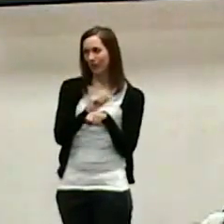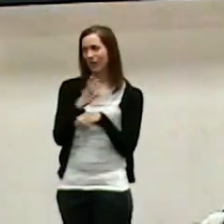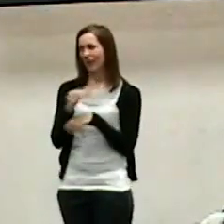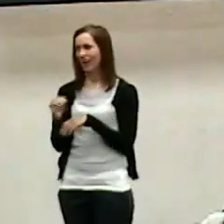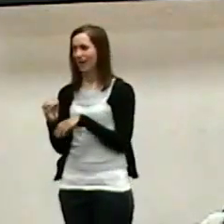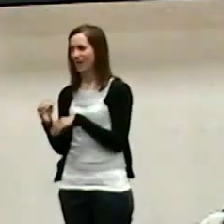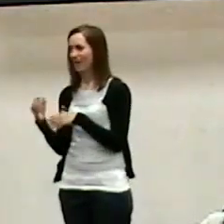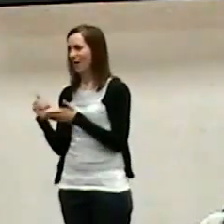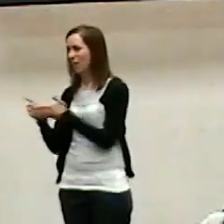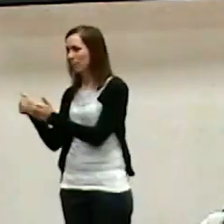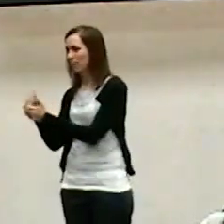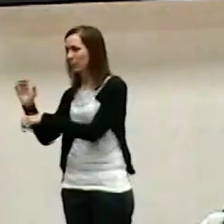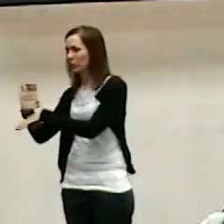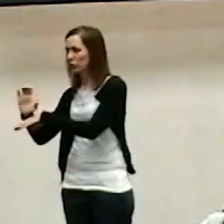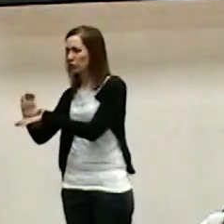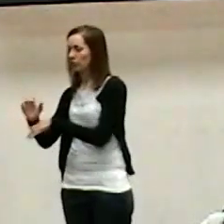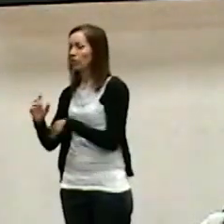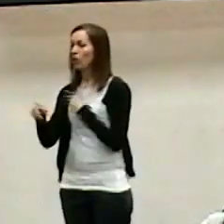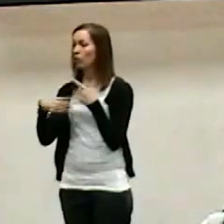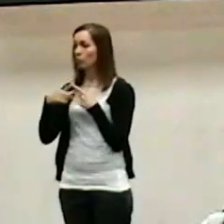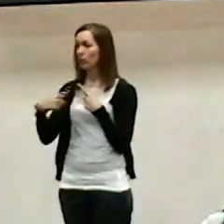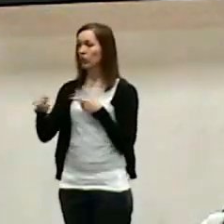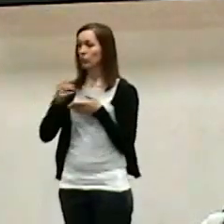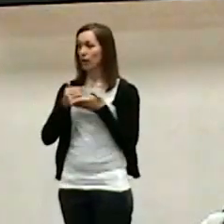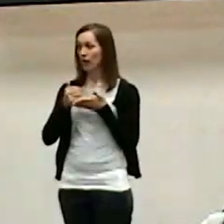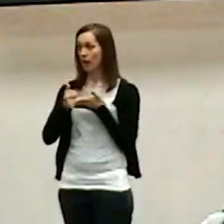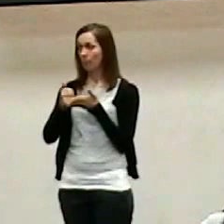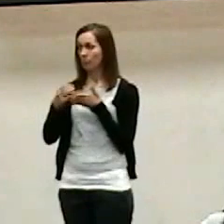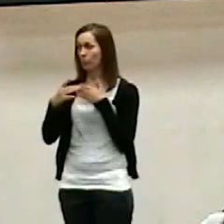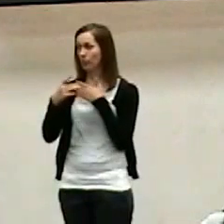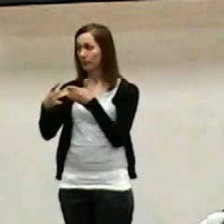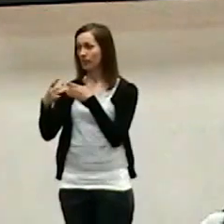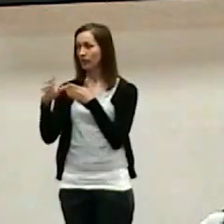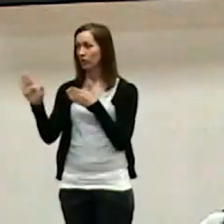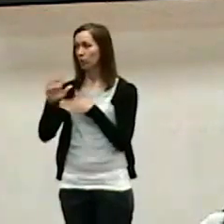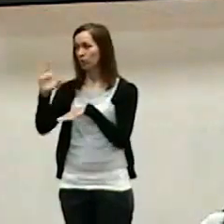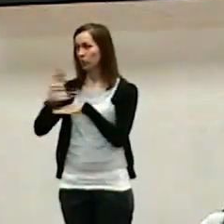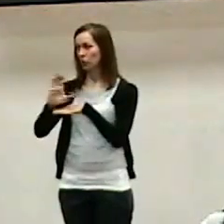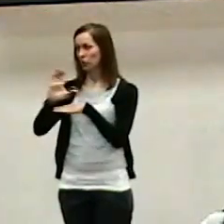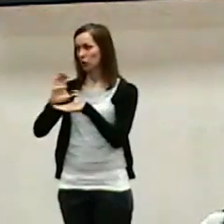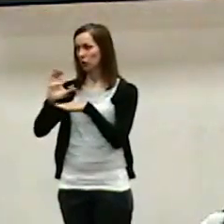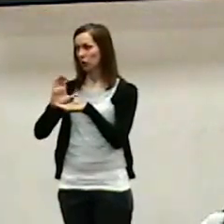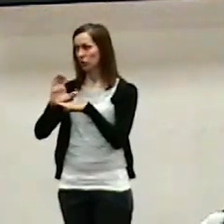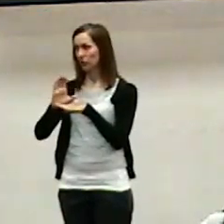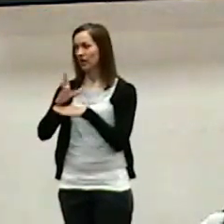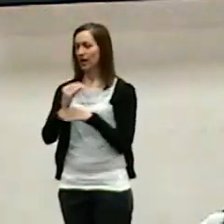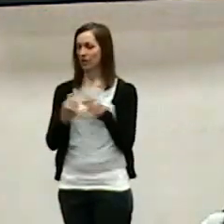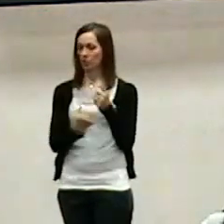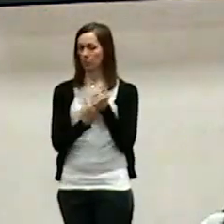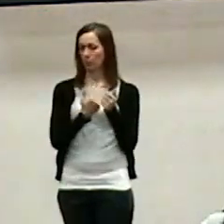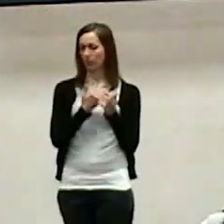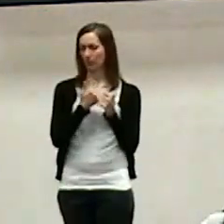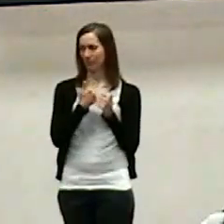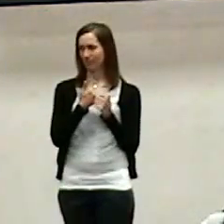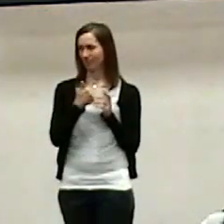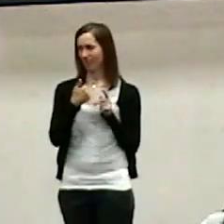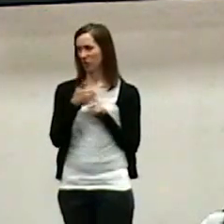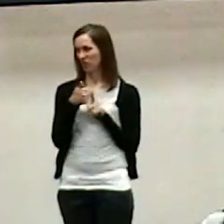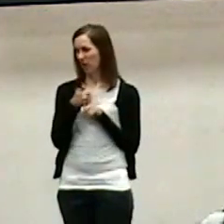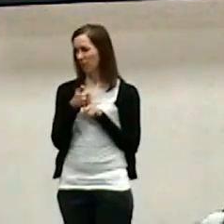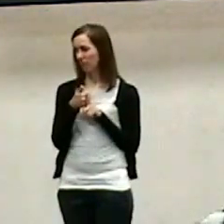helping lead or leading your congregation while you're doing something else to support yourself financially, I want to share a couple of things,